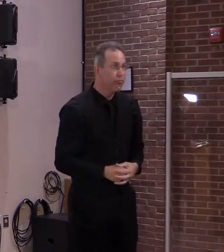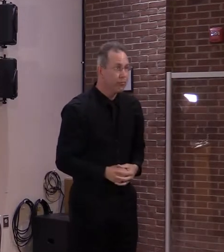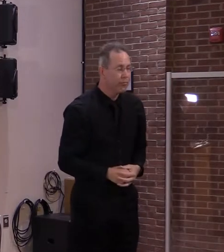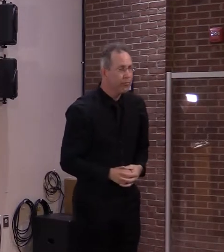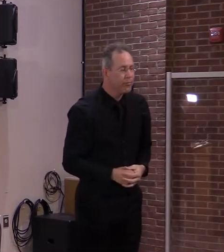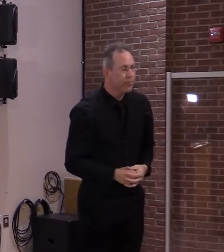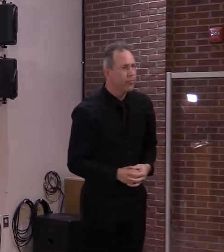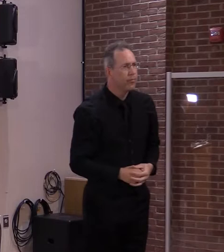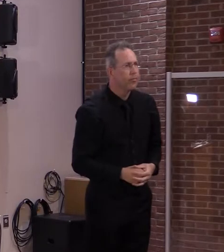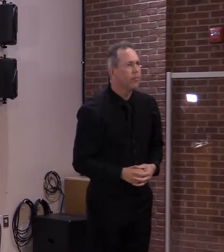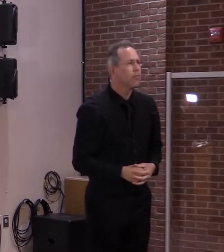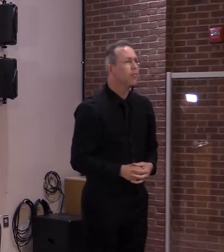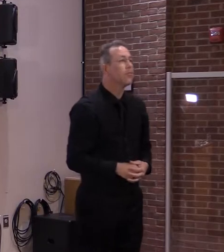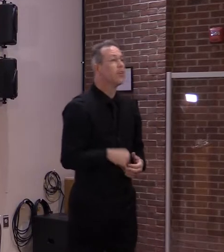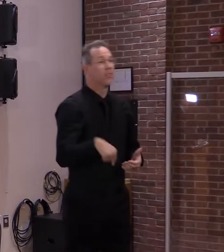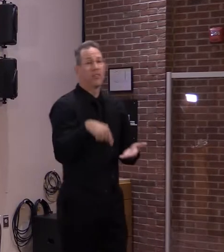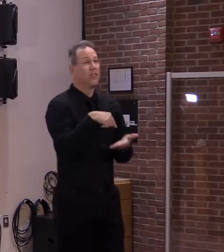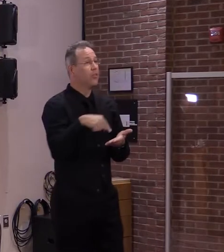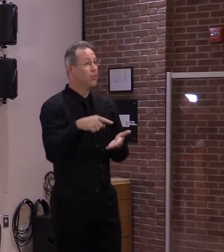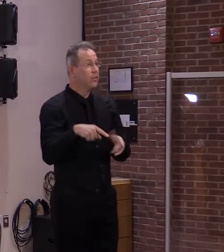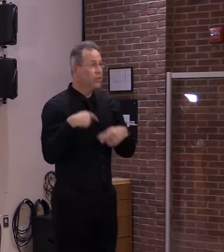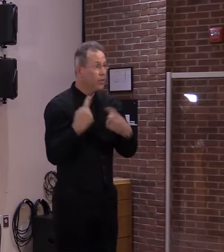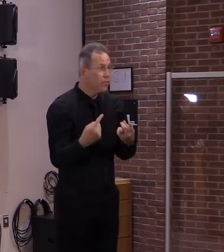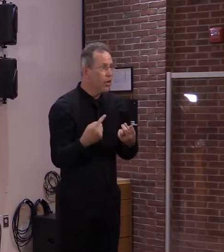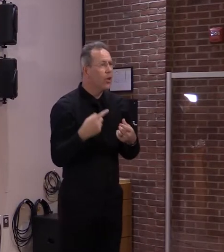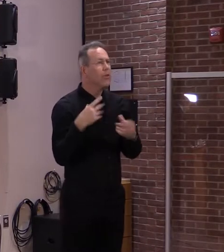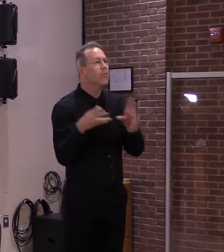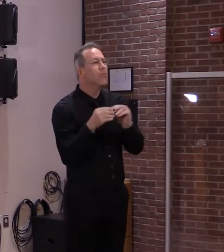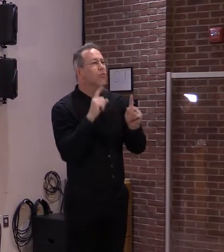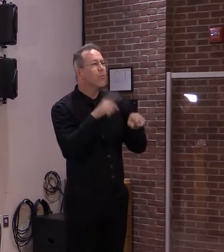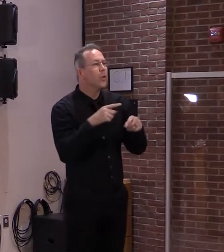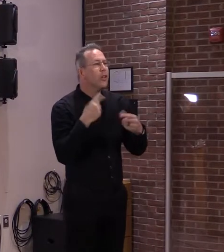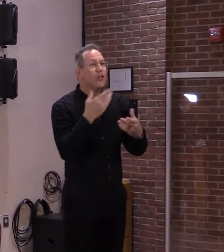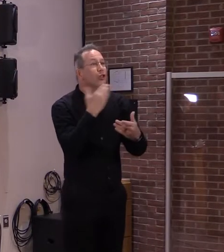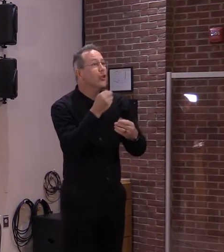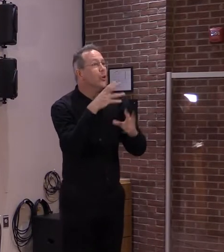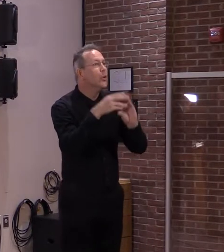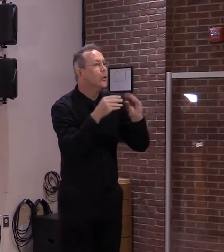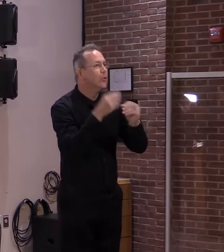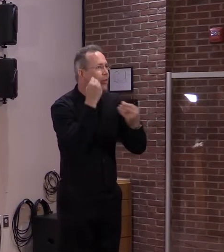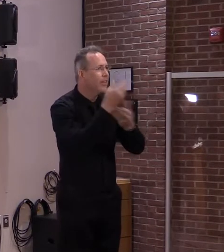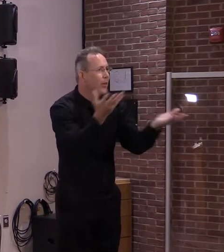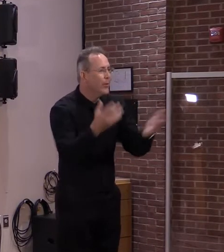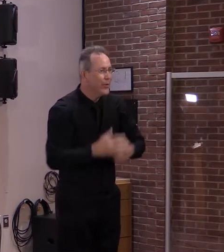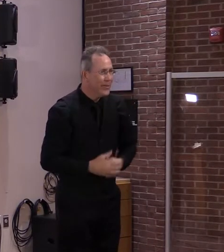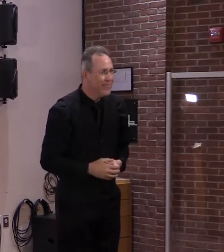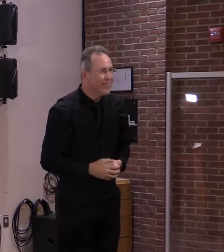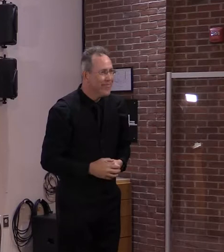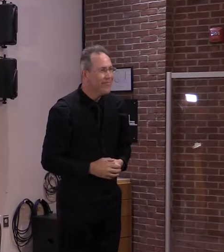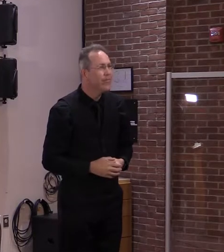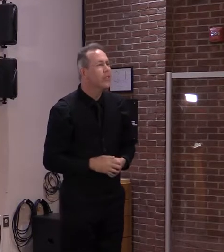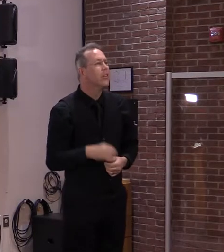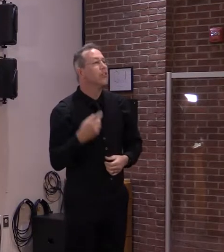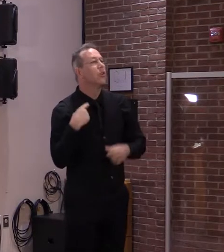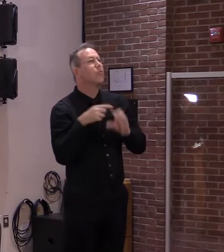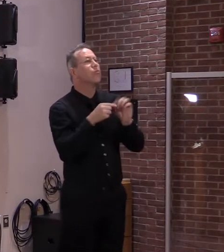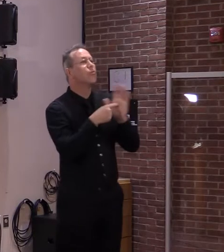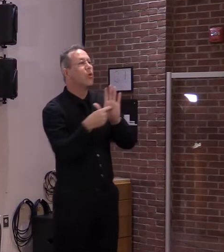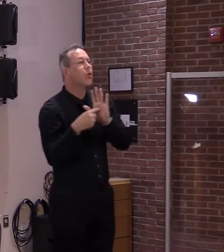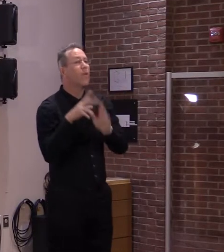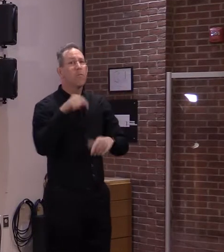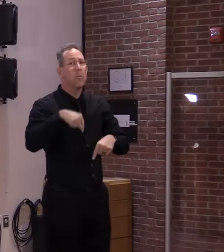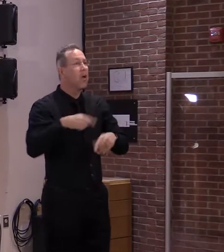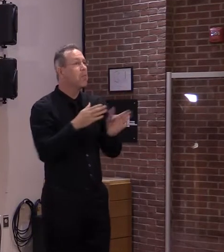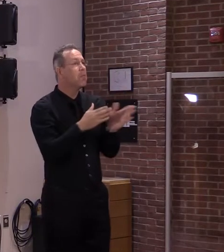This week's report is again filled with plenty of good news. It shows that Vermont continues to emerge from a very long